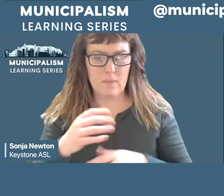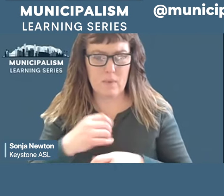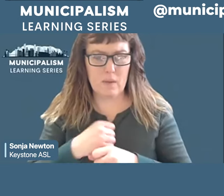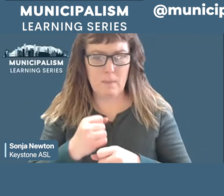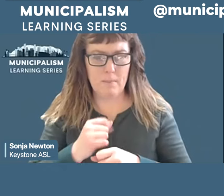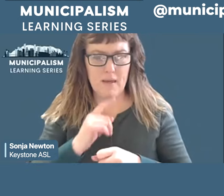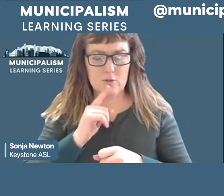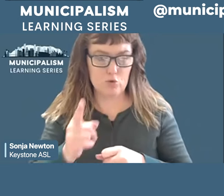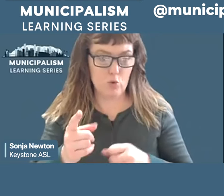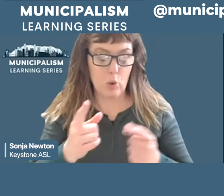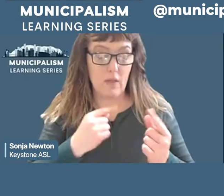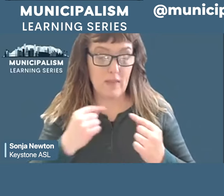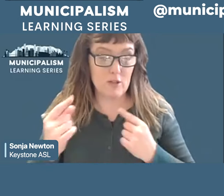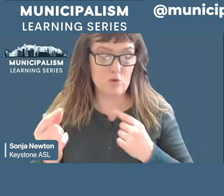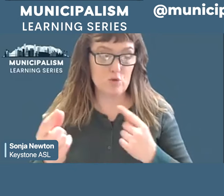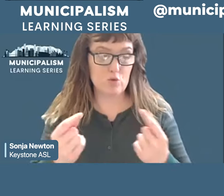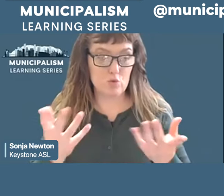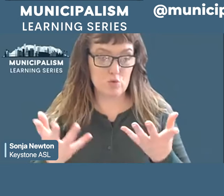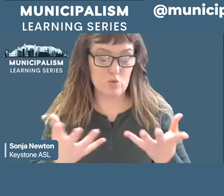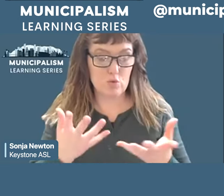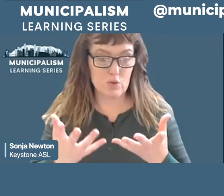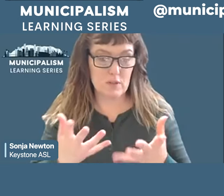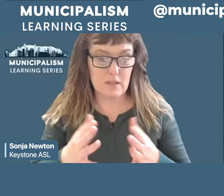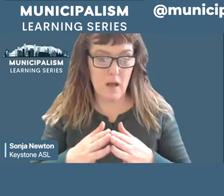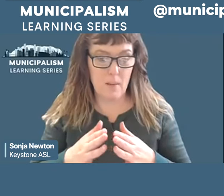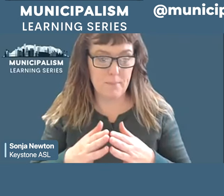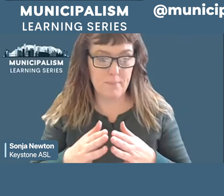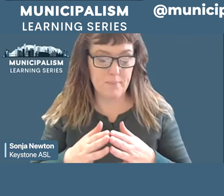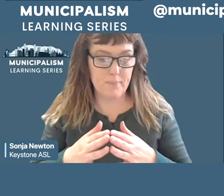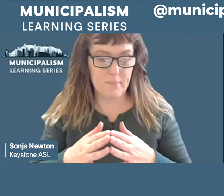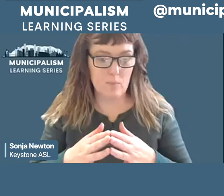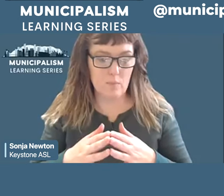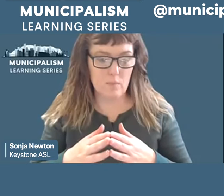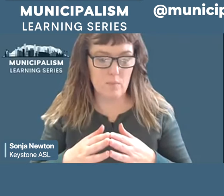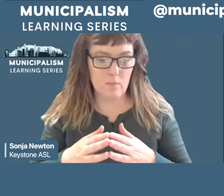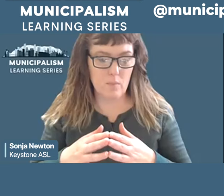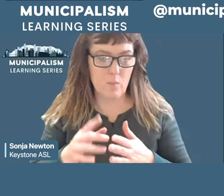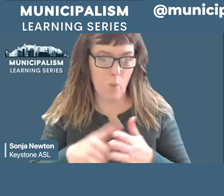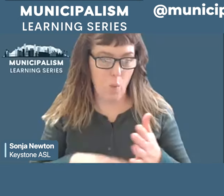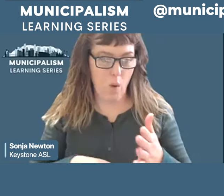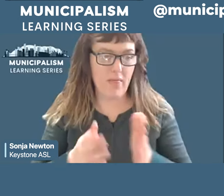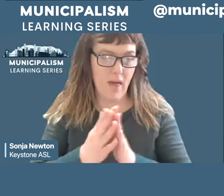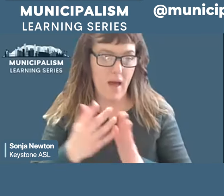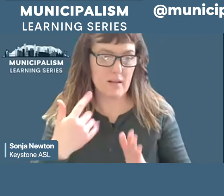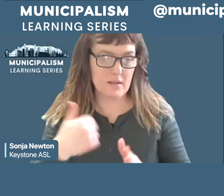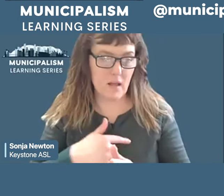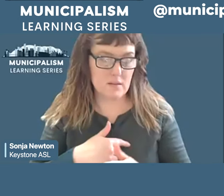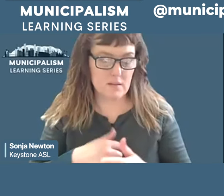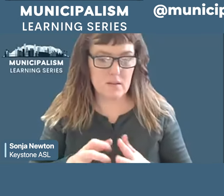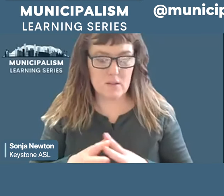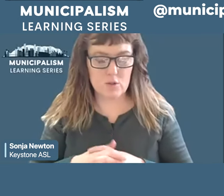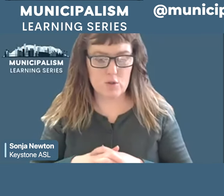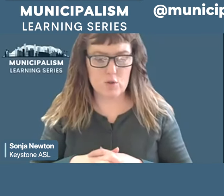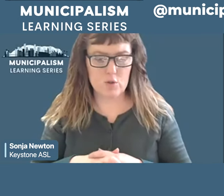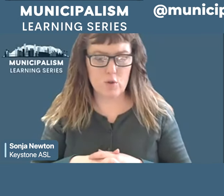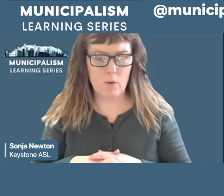are doing what our community elected us to do so RPA at